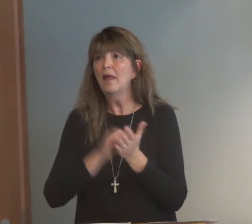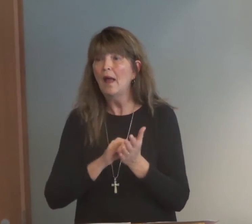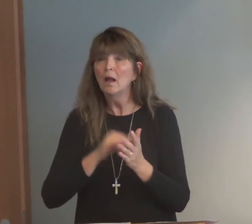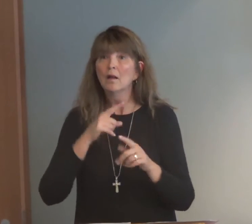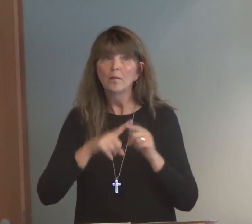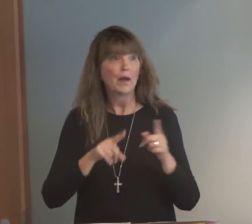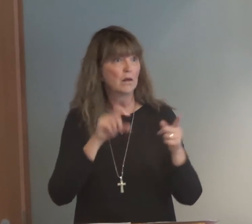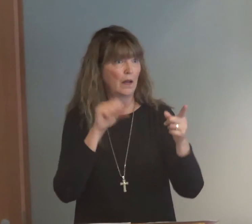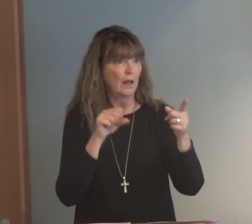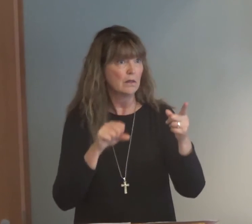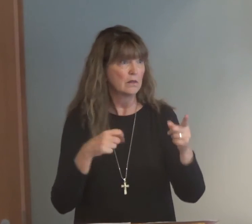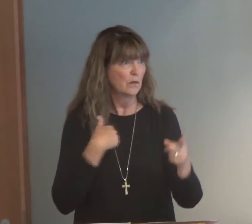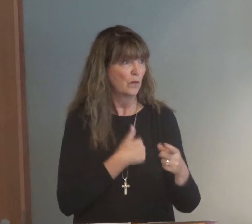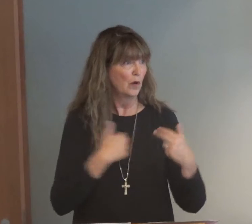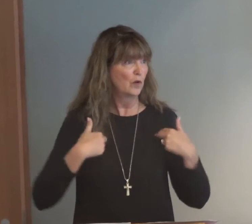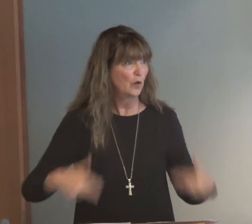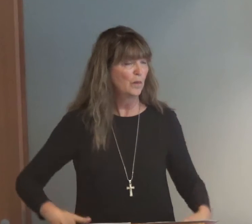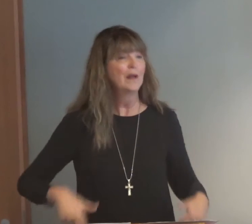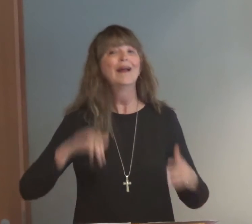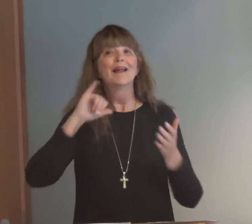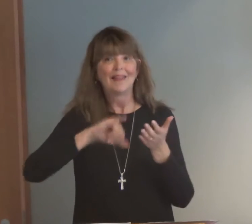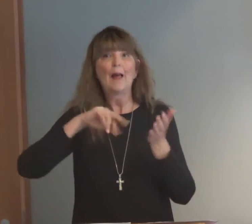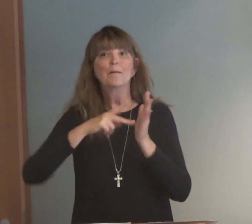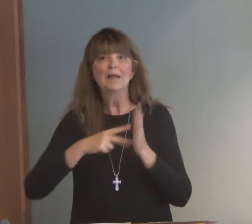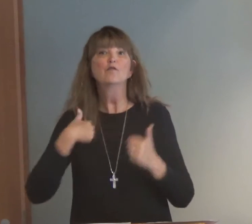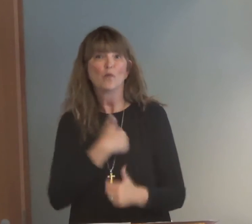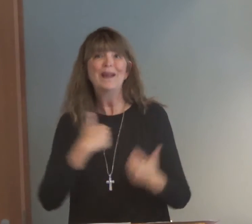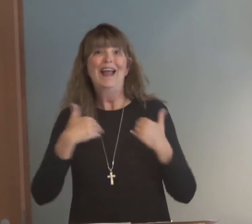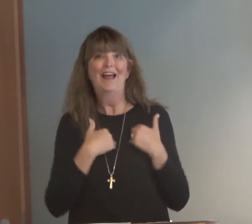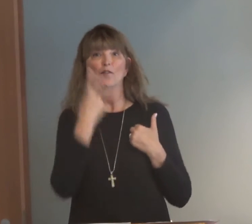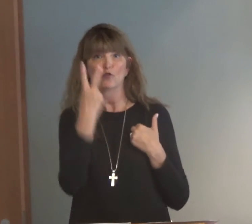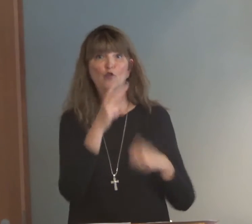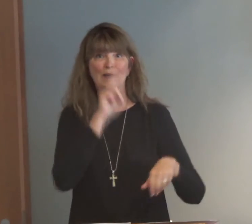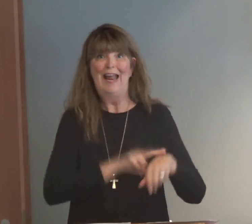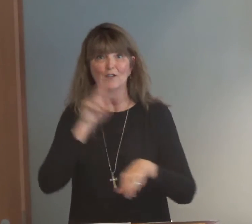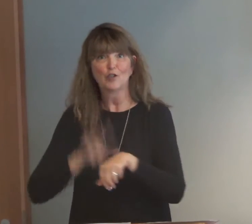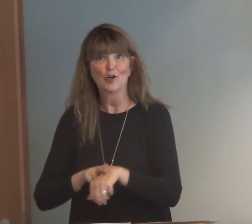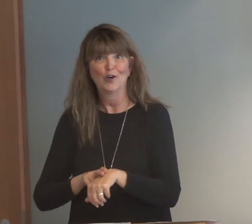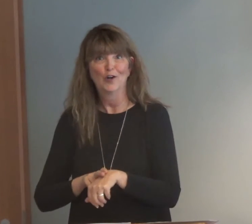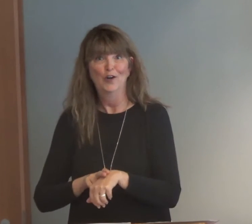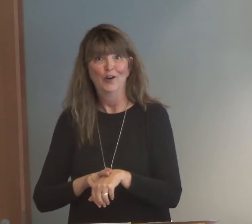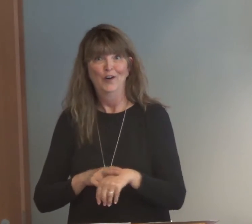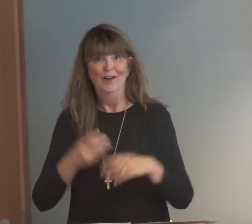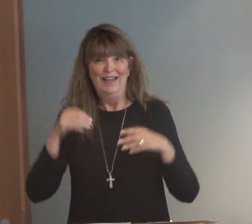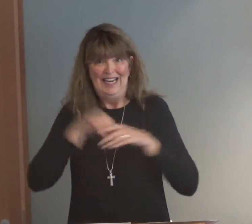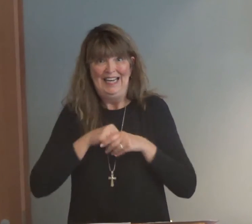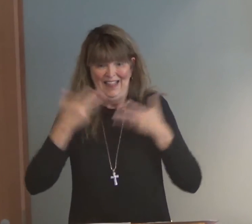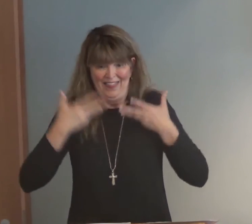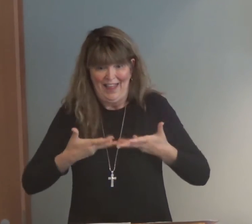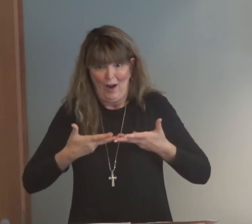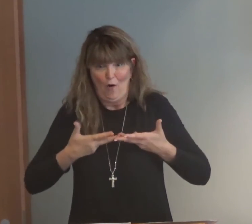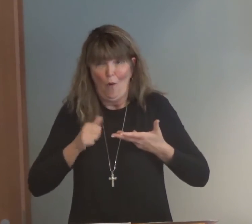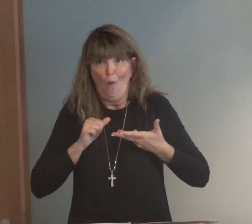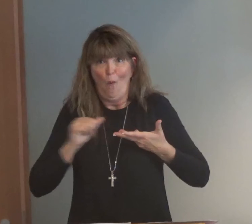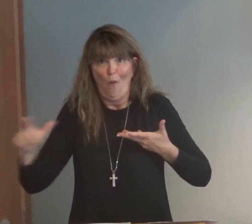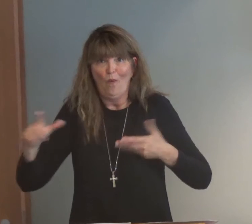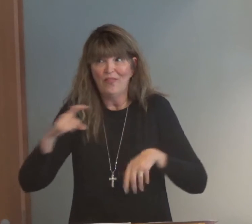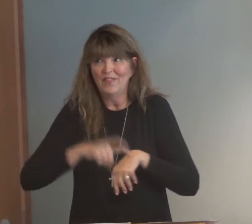That's not the intent of this at all. However, we are human, but it also means that we've got a dual nature going on within us. It's there,